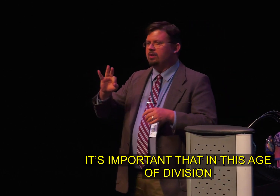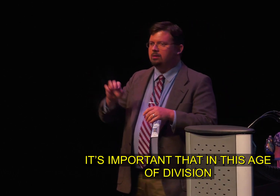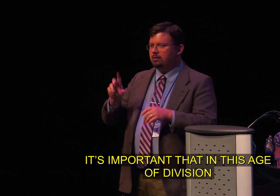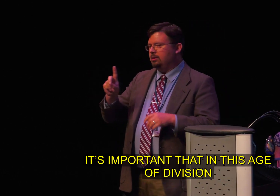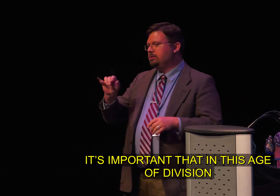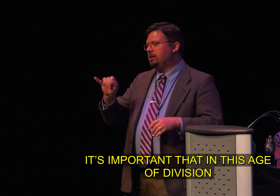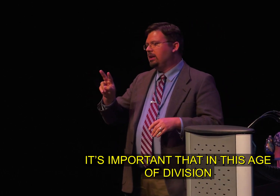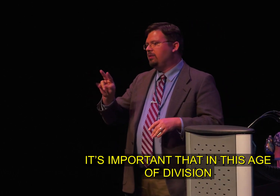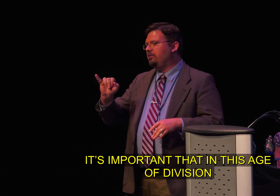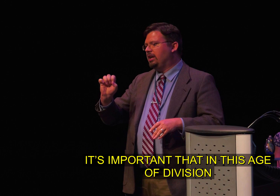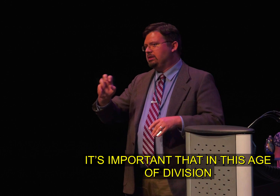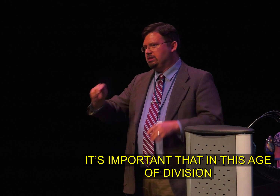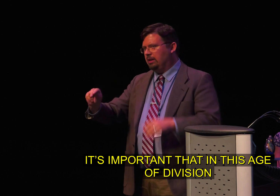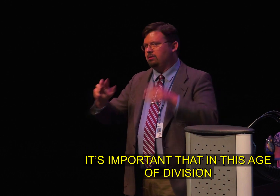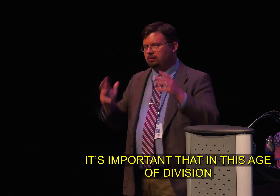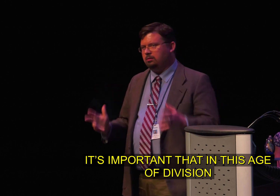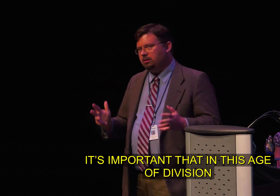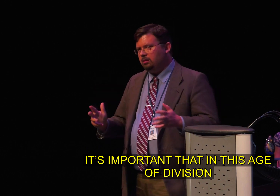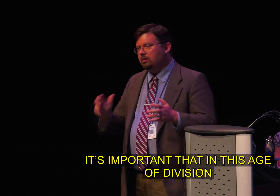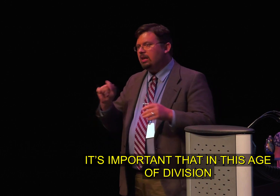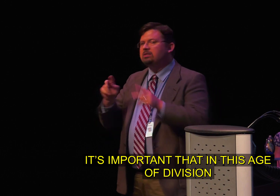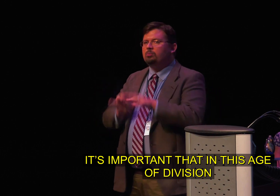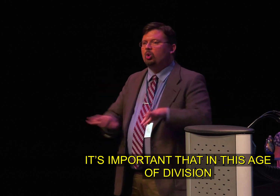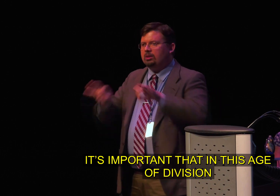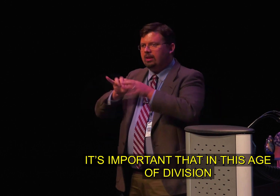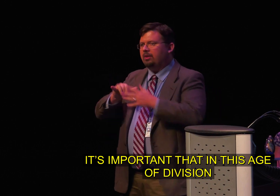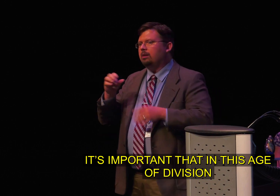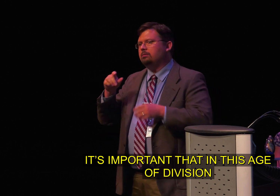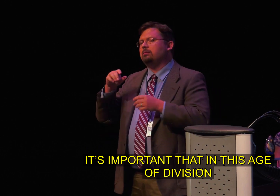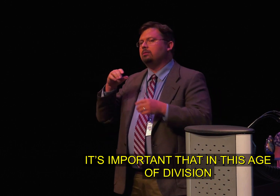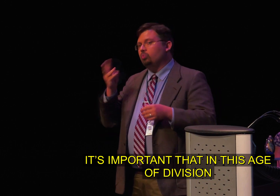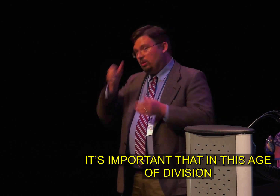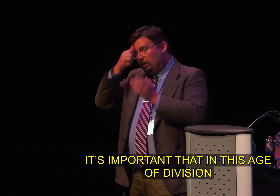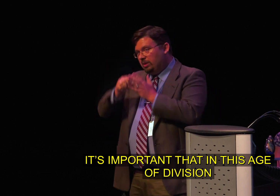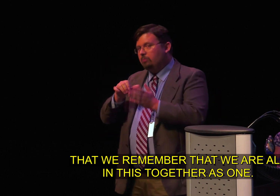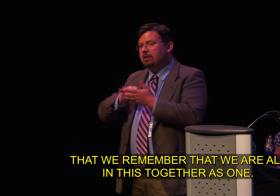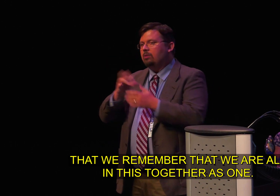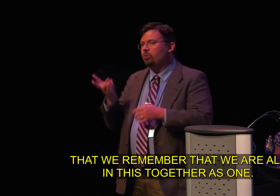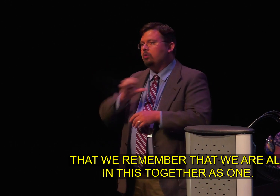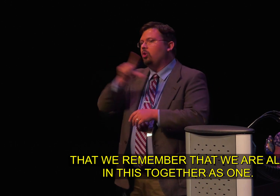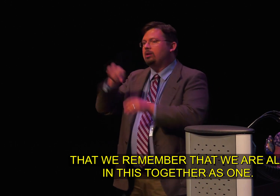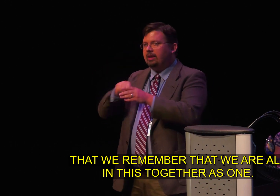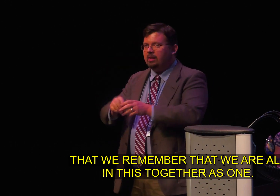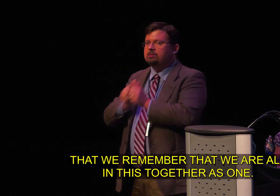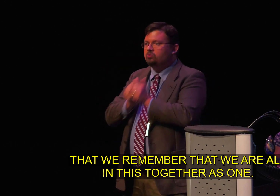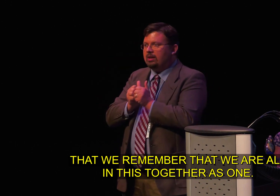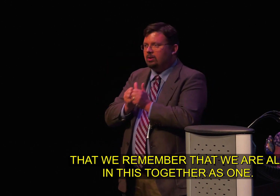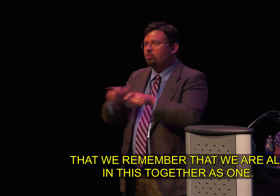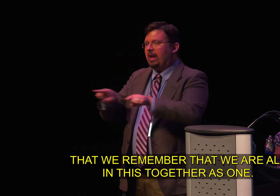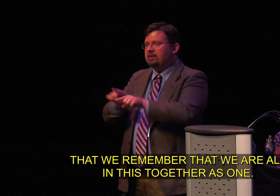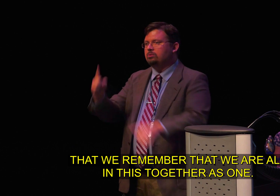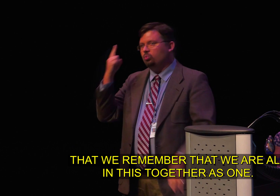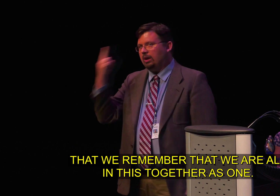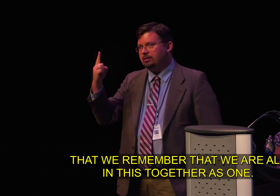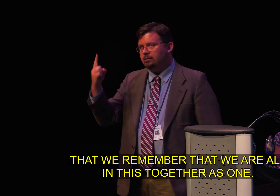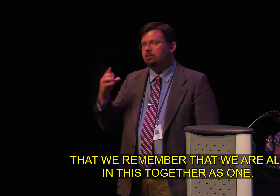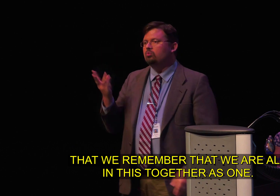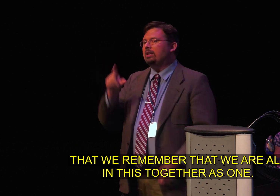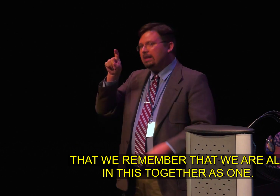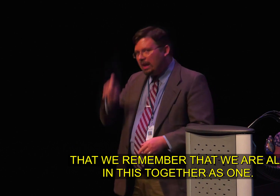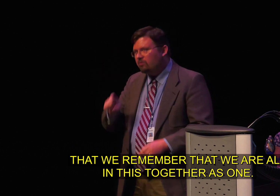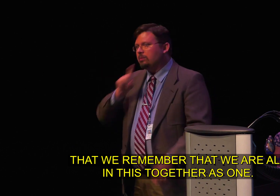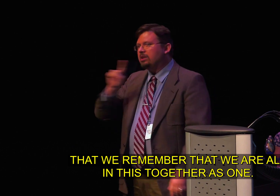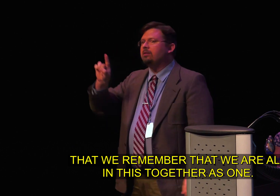It's important that in this age of division that we remember that we are all in this